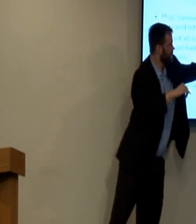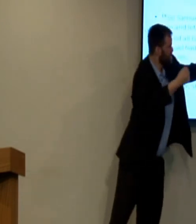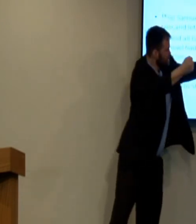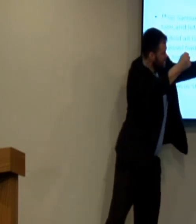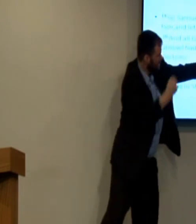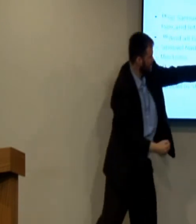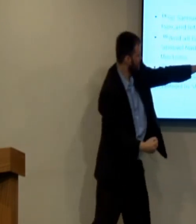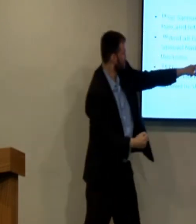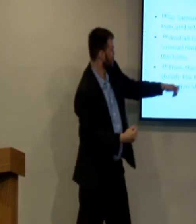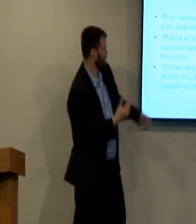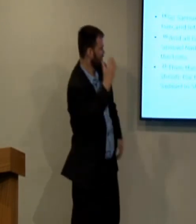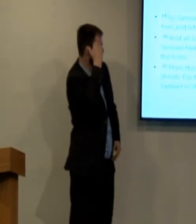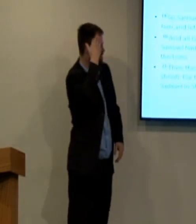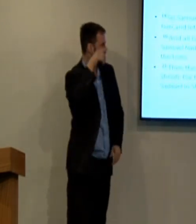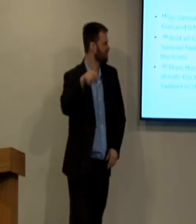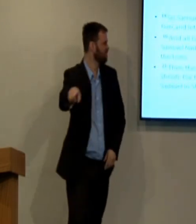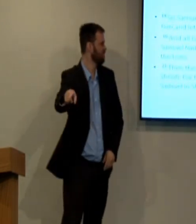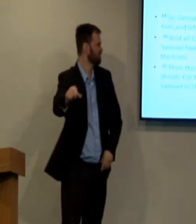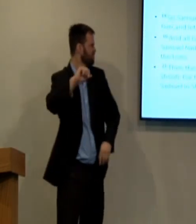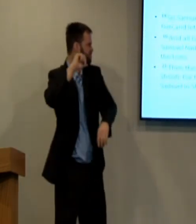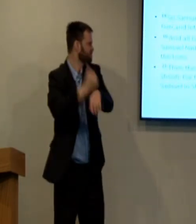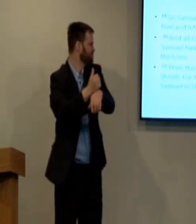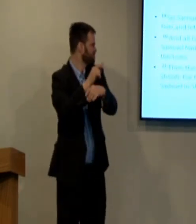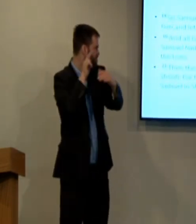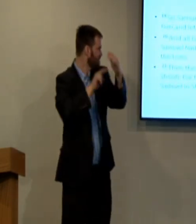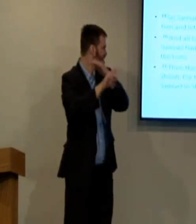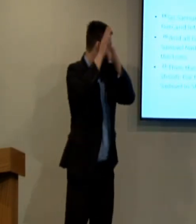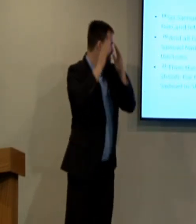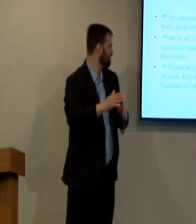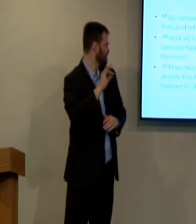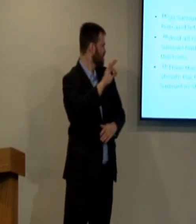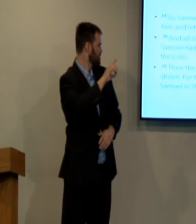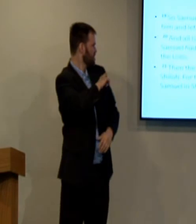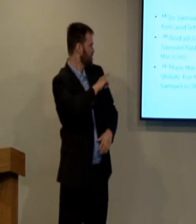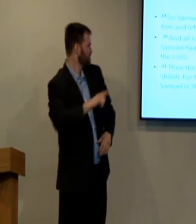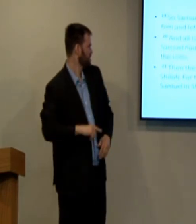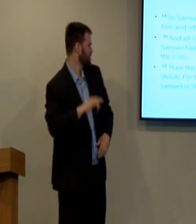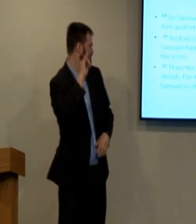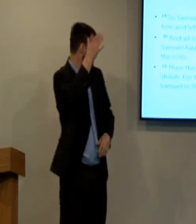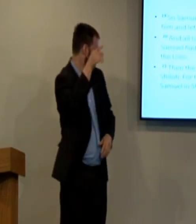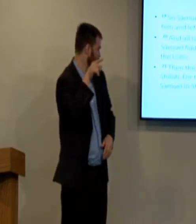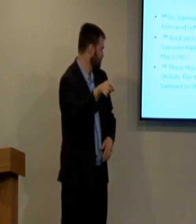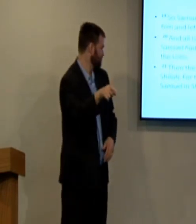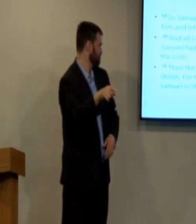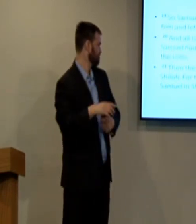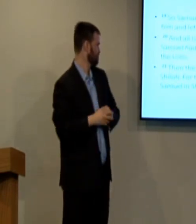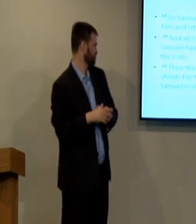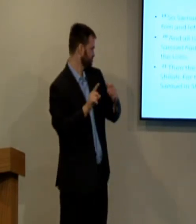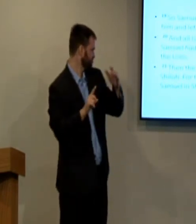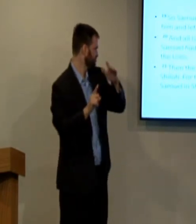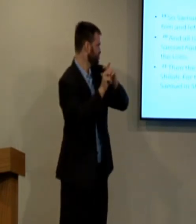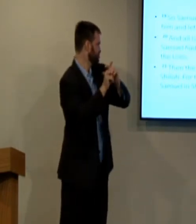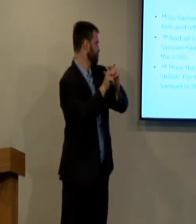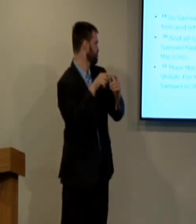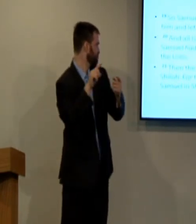from Dan to Beersheba the north to the south. They knew that Samuel had been established as a prophet of the Lord.